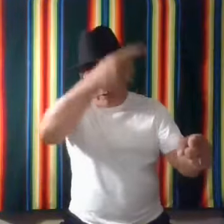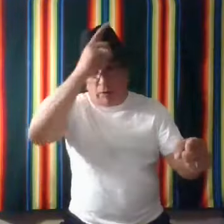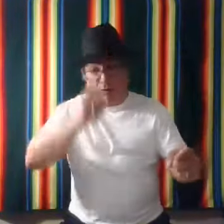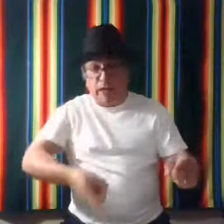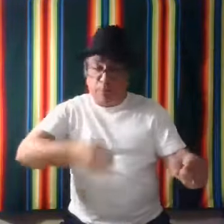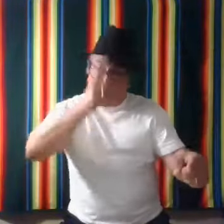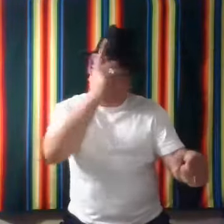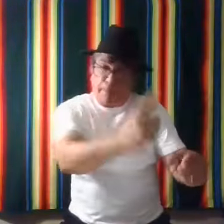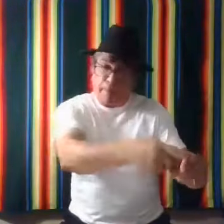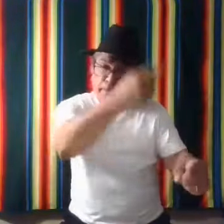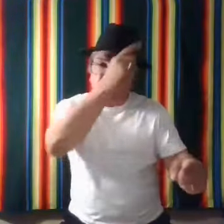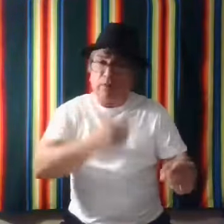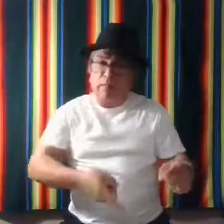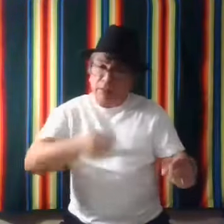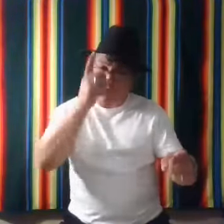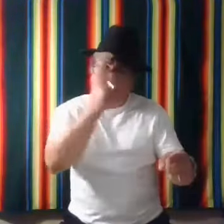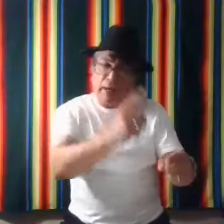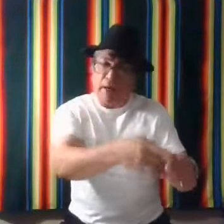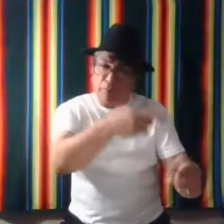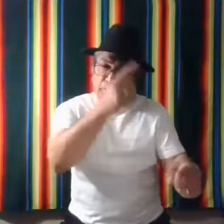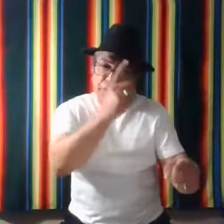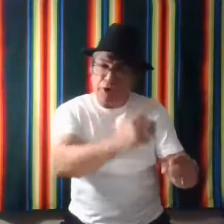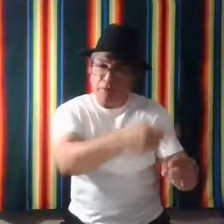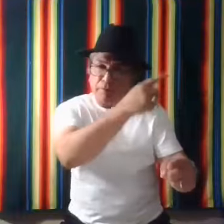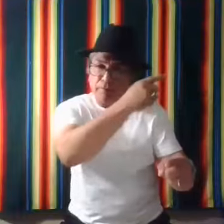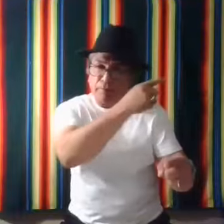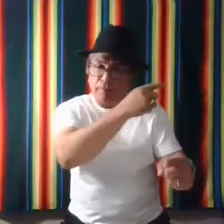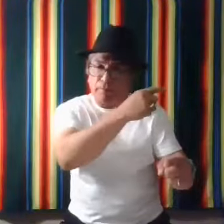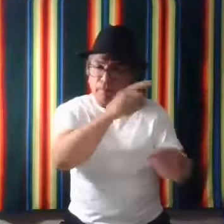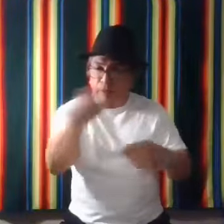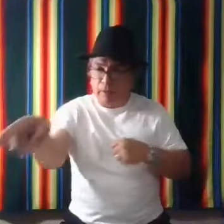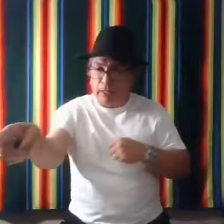tap it. That means to buy, to purchase that.